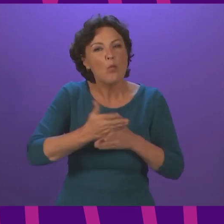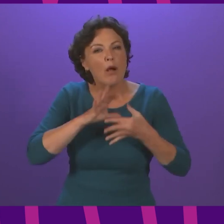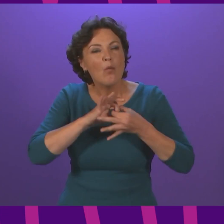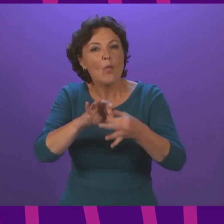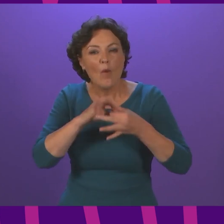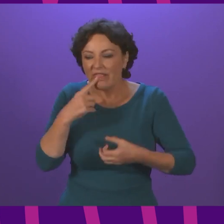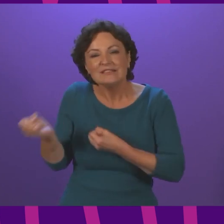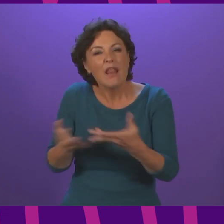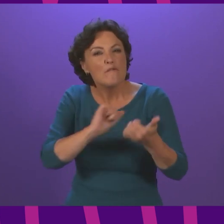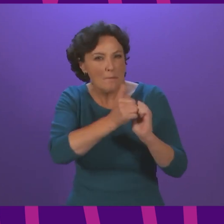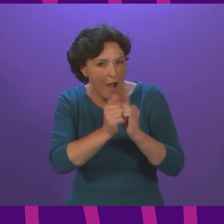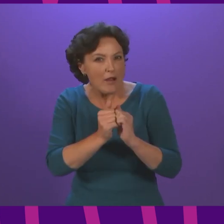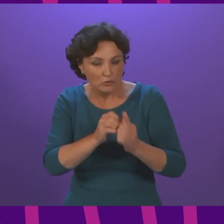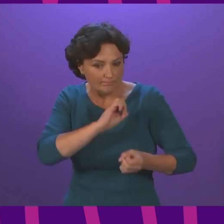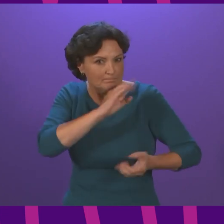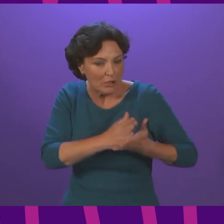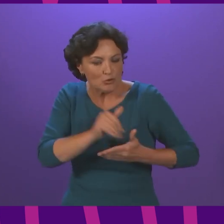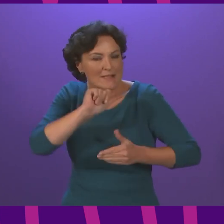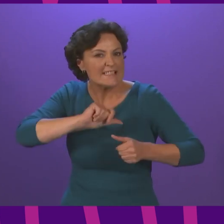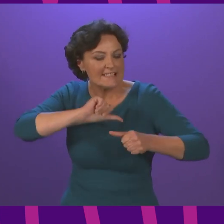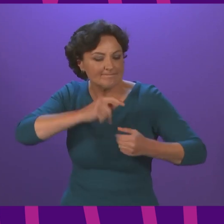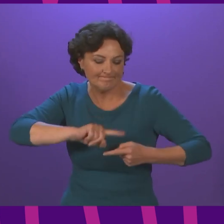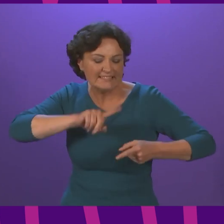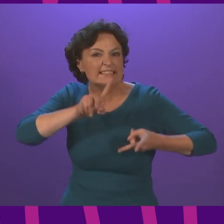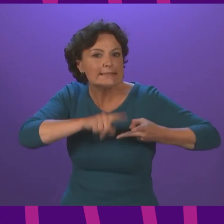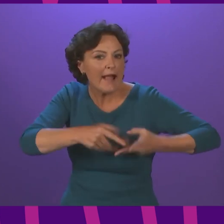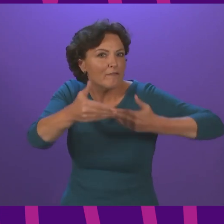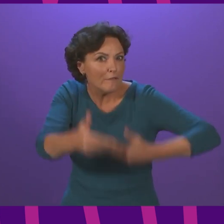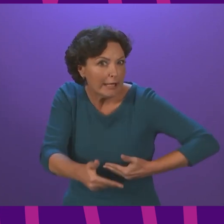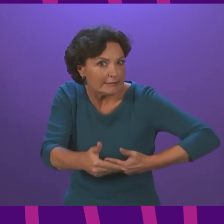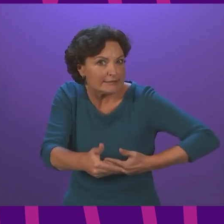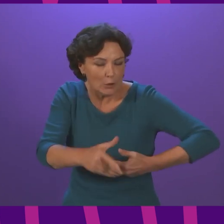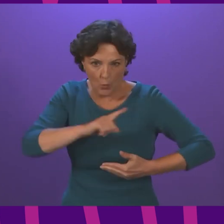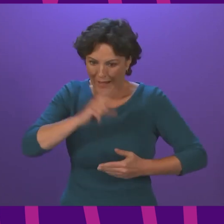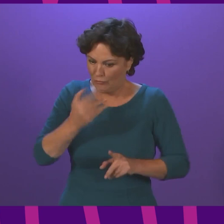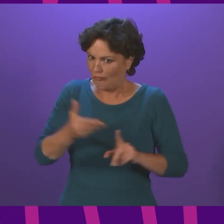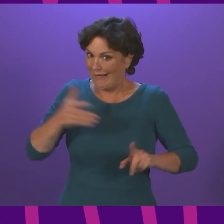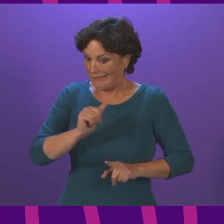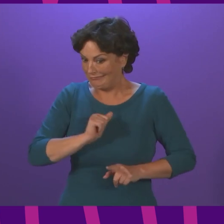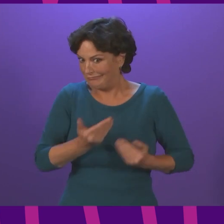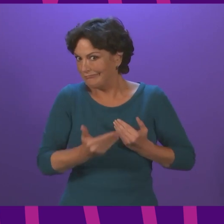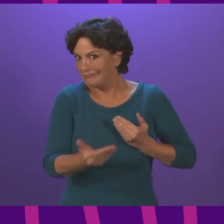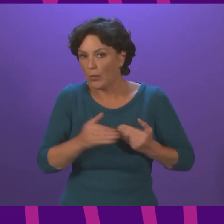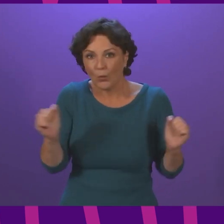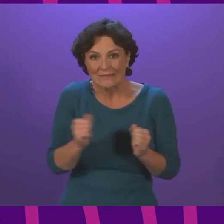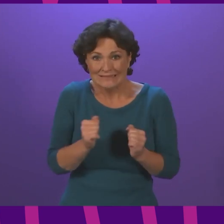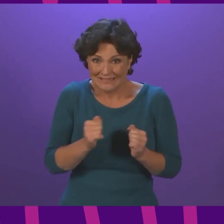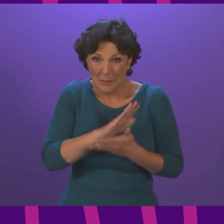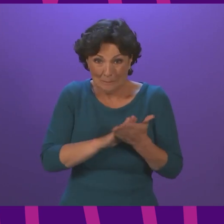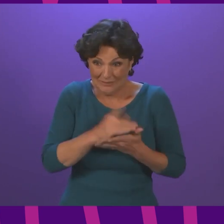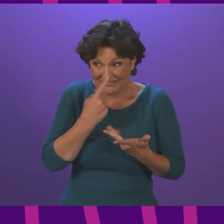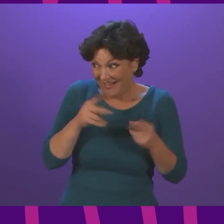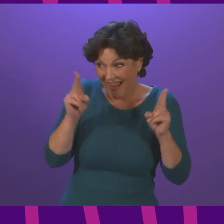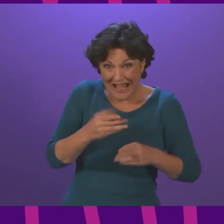to take forward the next steps recognising the importance of this work as we enter the winter months when it might be less